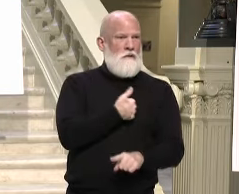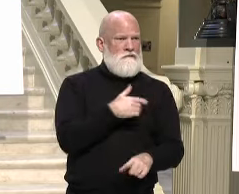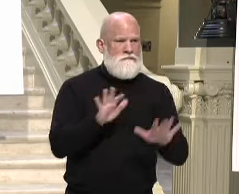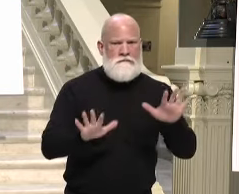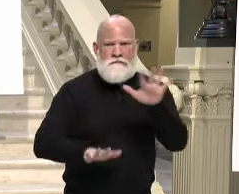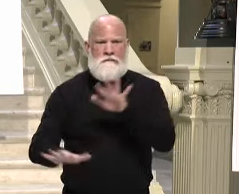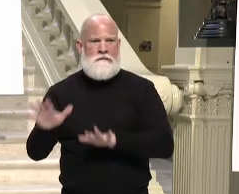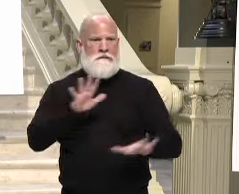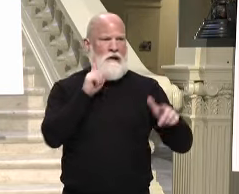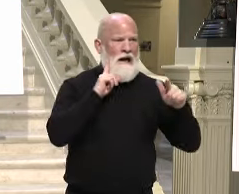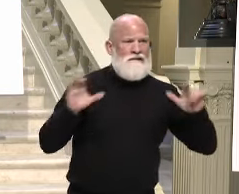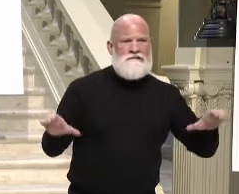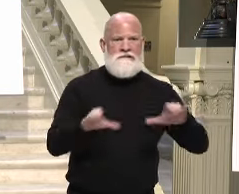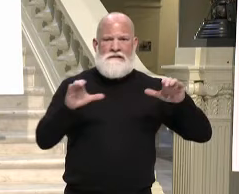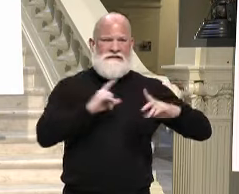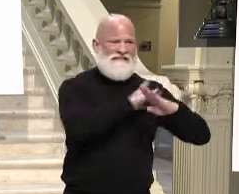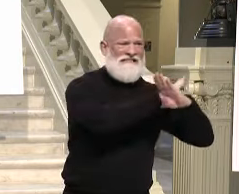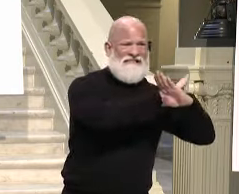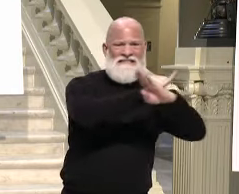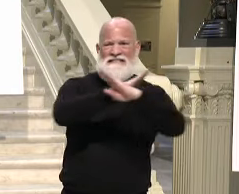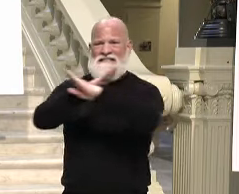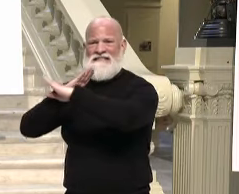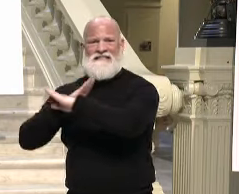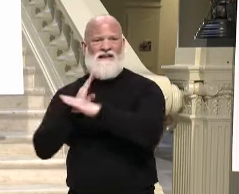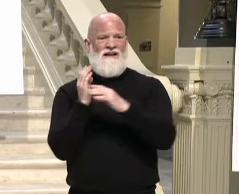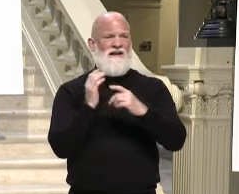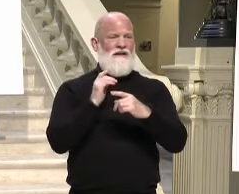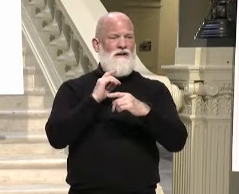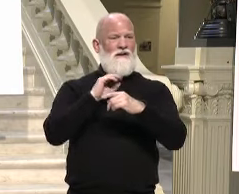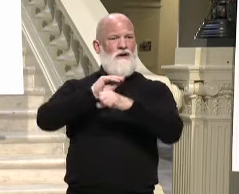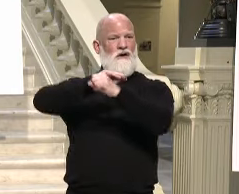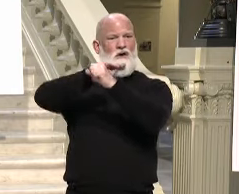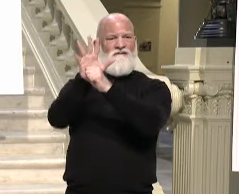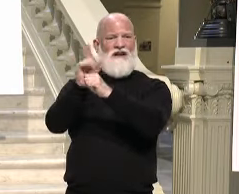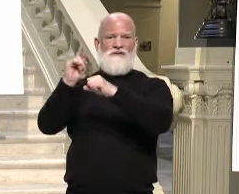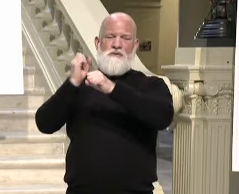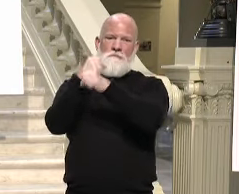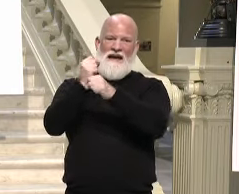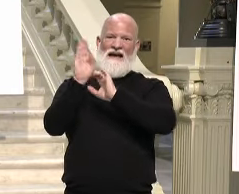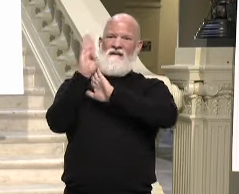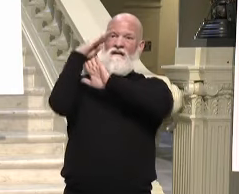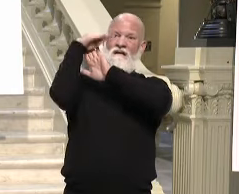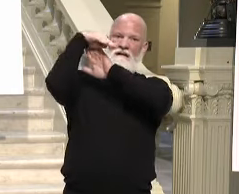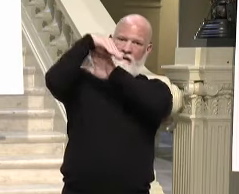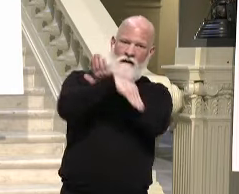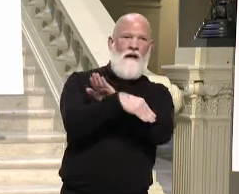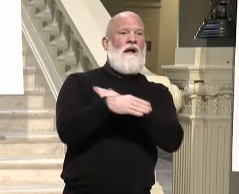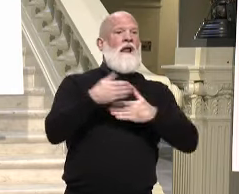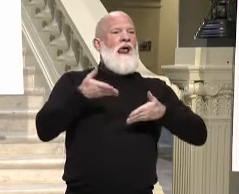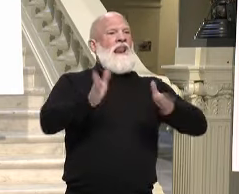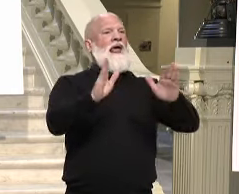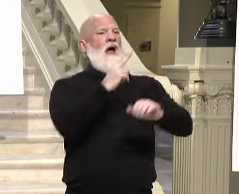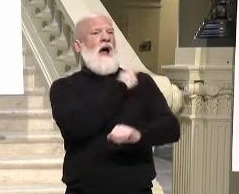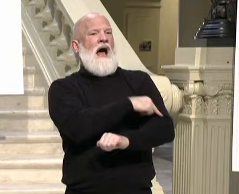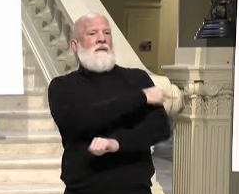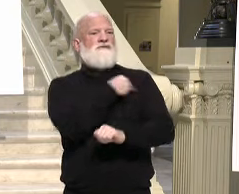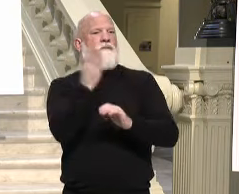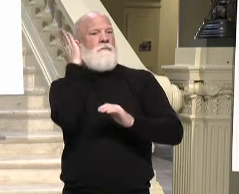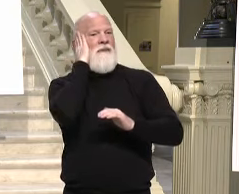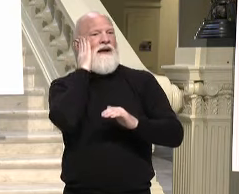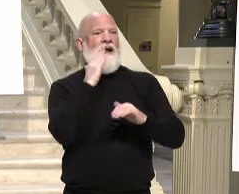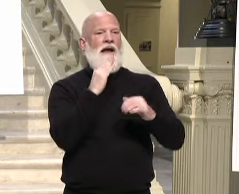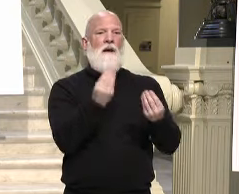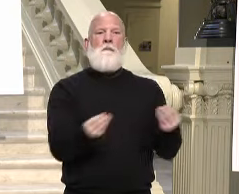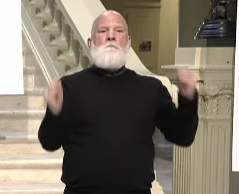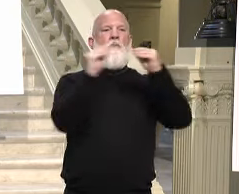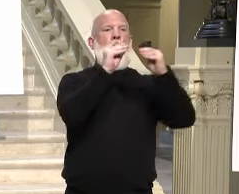on to stop the spread and flatten the curve with to build up hospital bed capacity to allow us to have the supplies in the PPE and develop